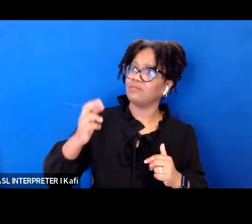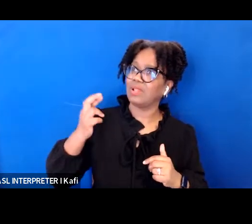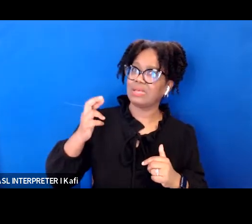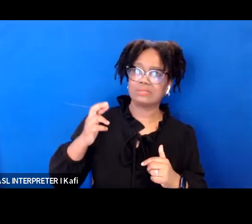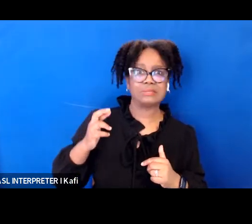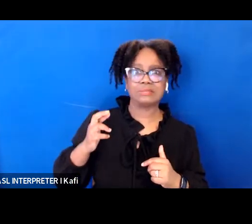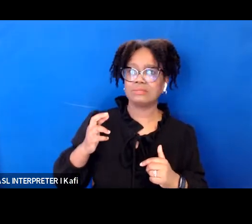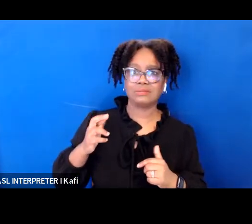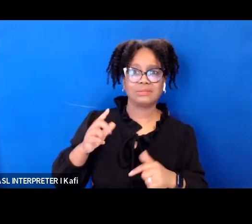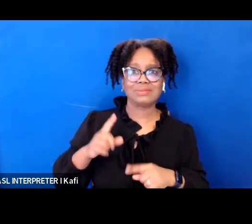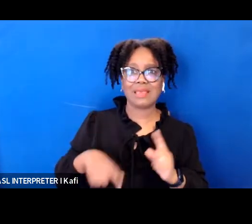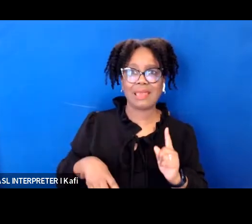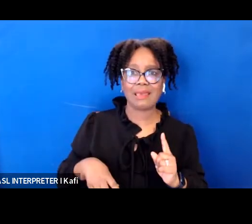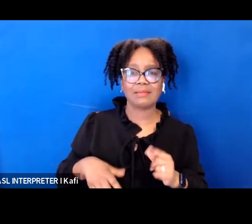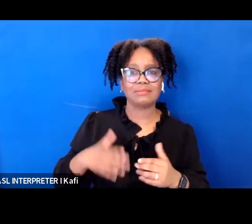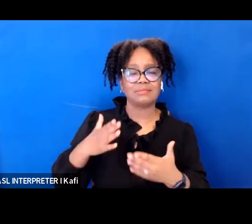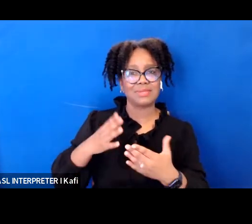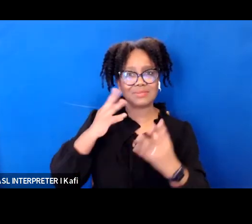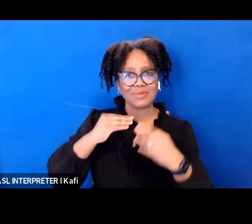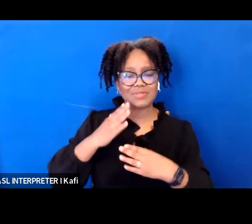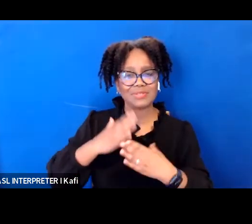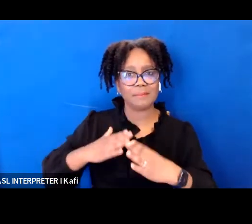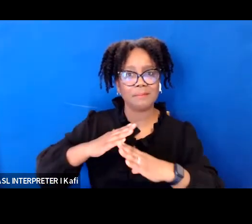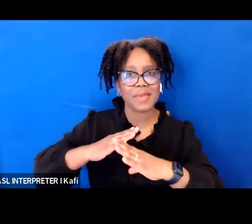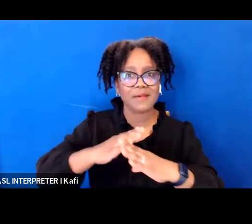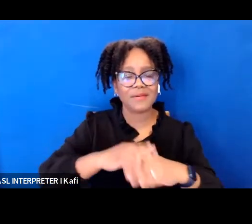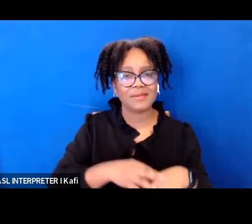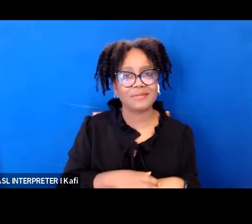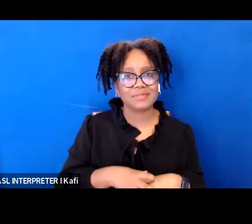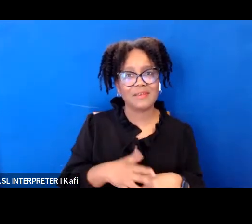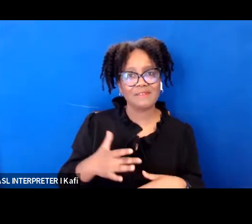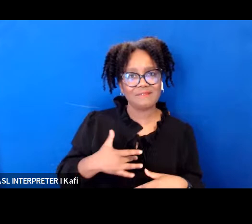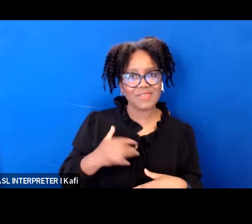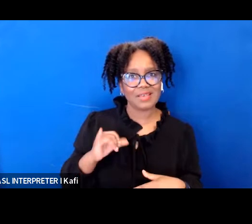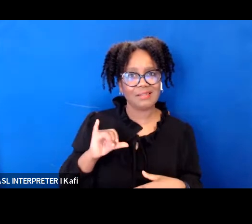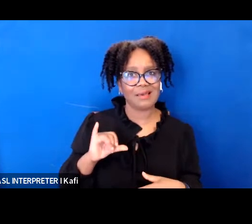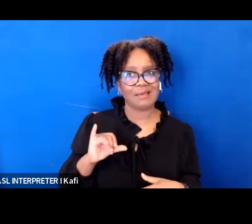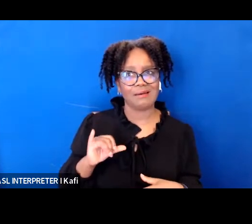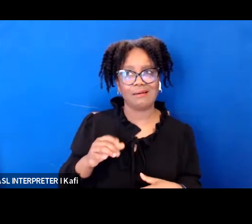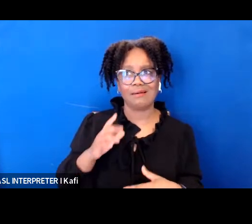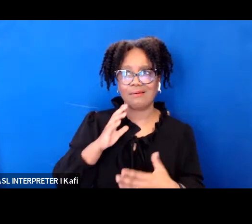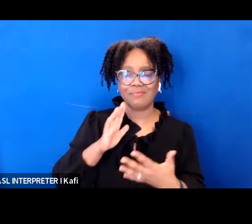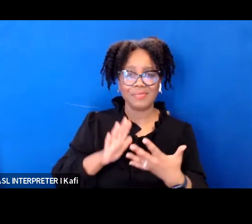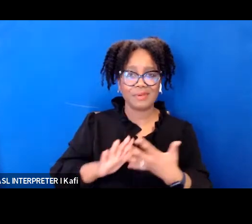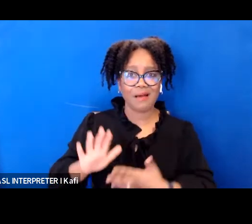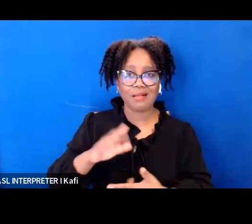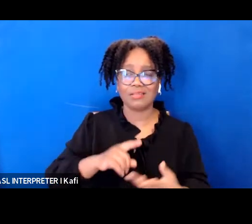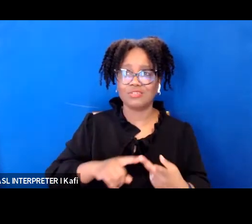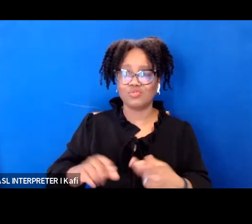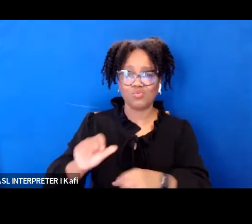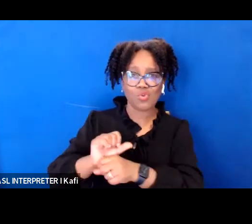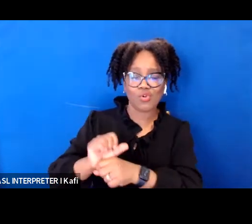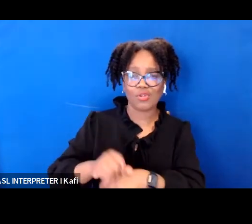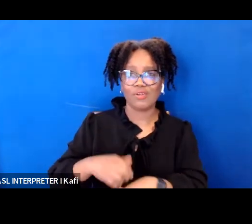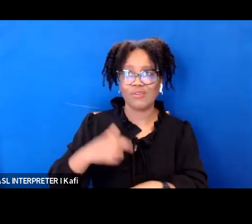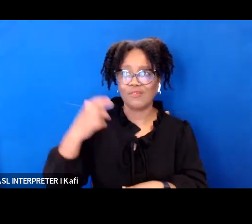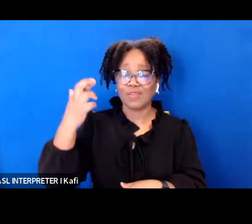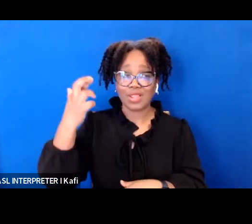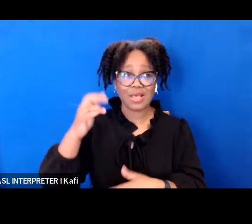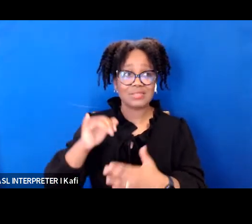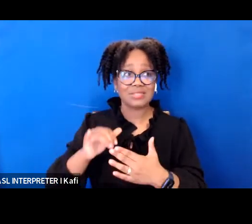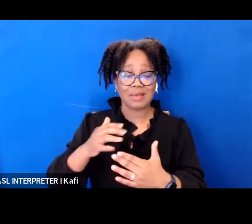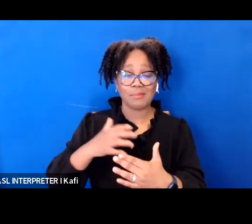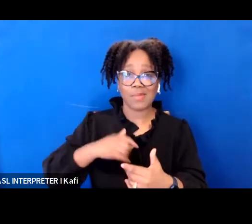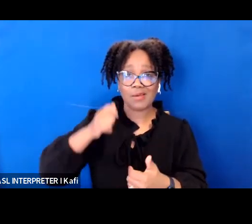they are the only person that looks like them in the room not only in regards to race but gender religion and ability and it's something that's